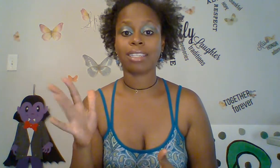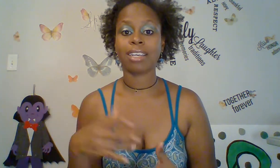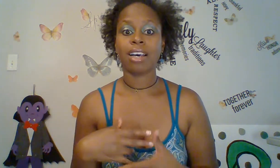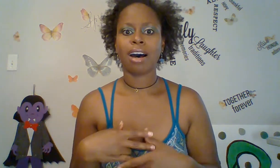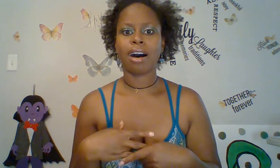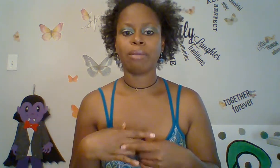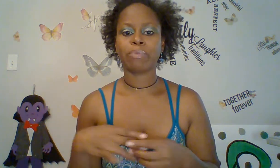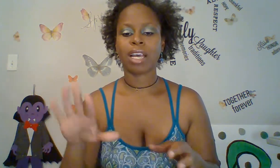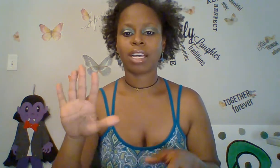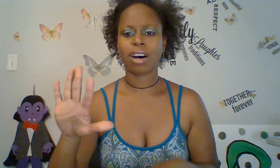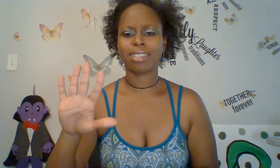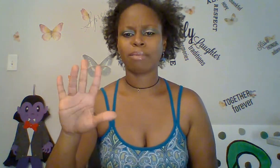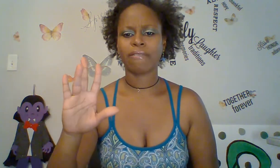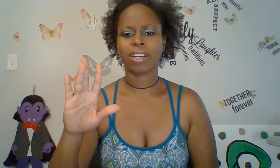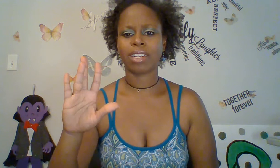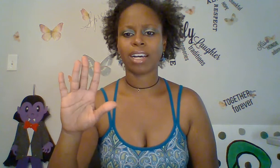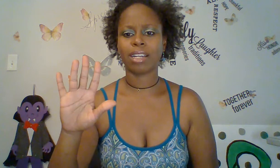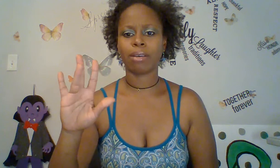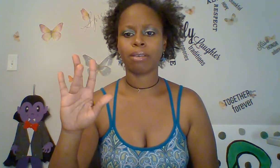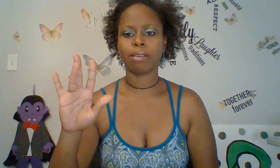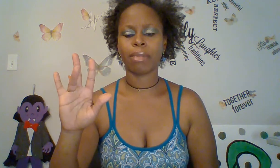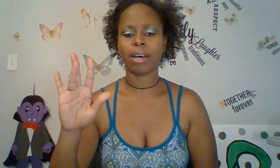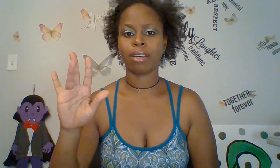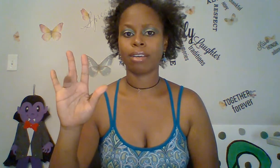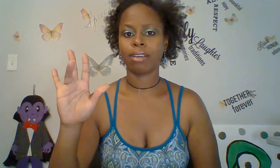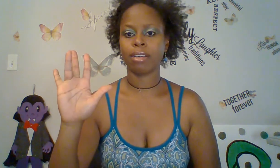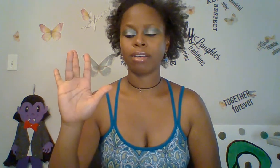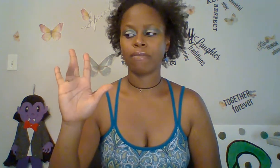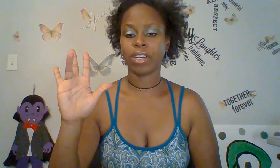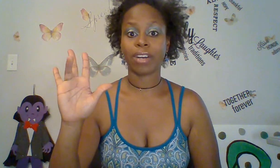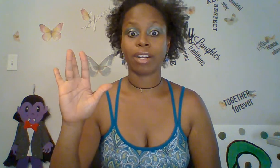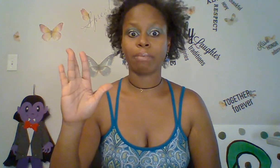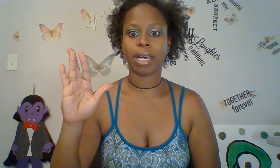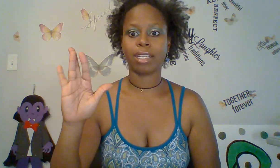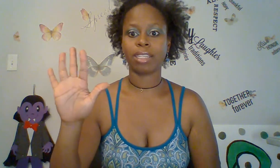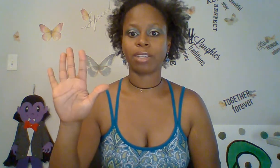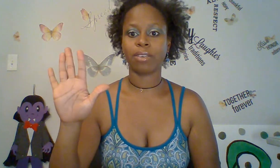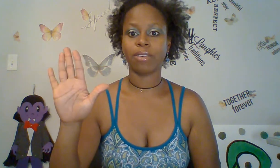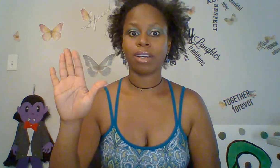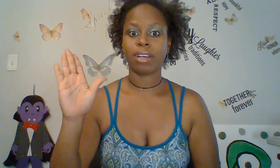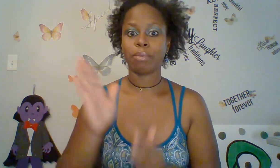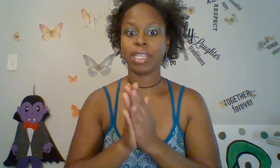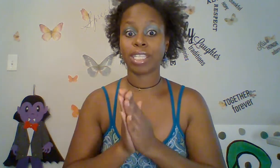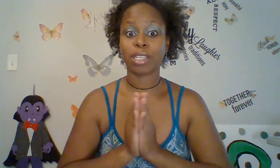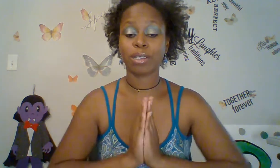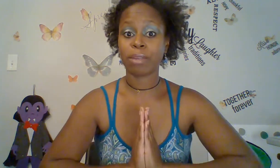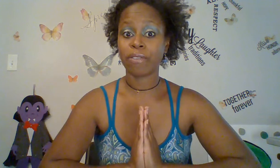And it causes my finger to kind of, my finger right here to bend. So, please excuse me for